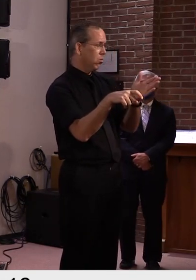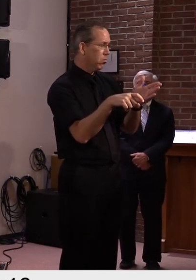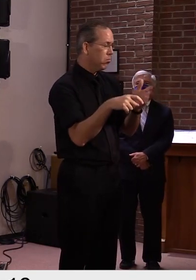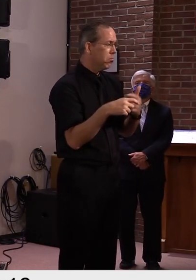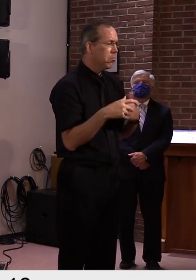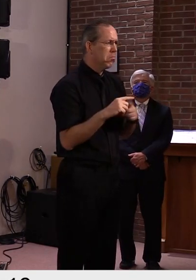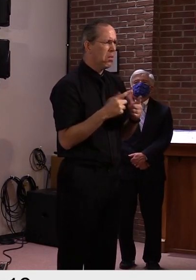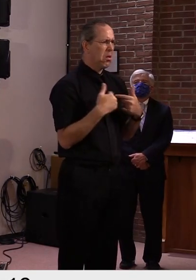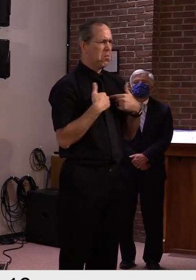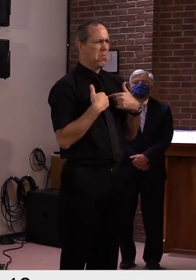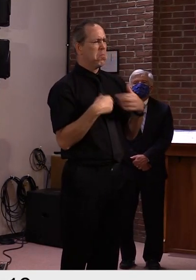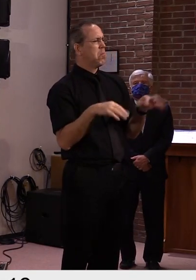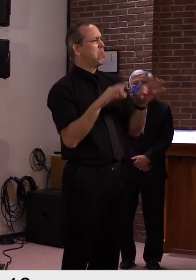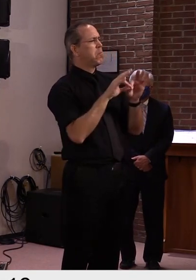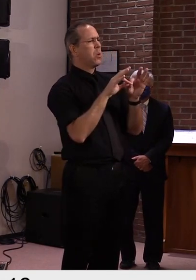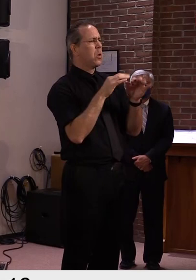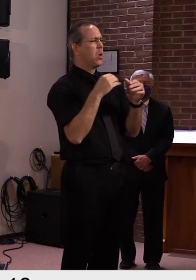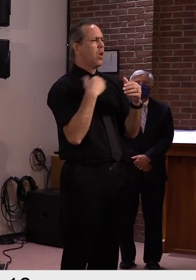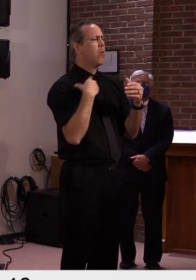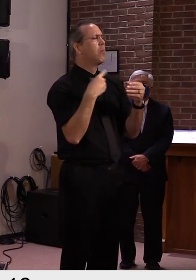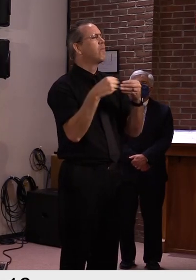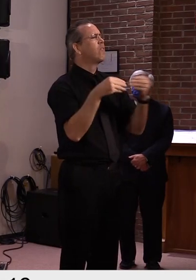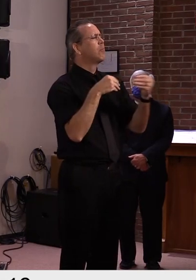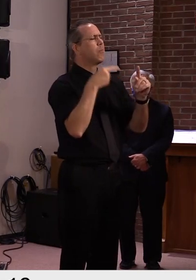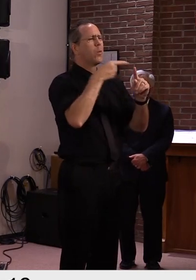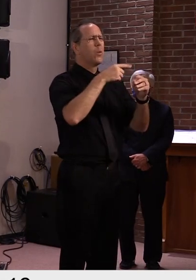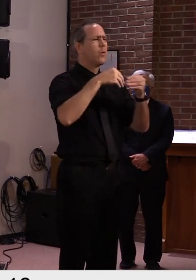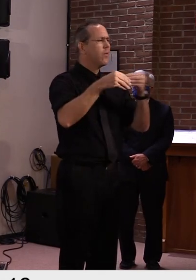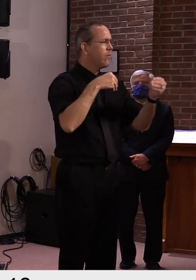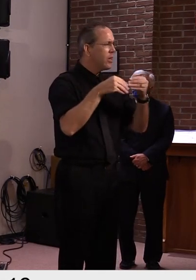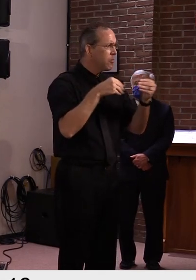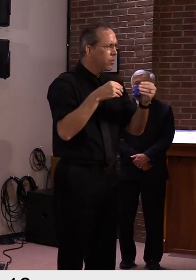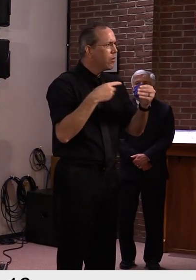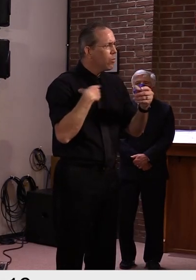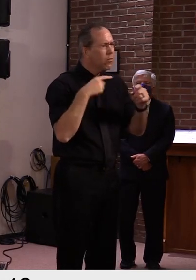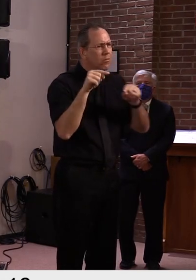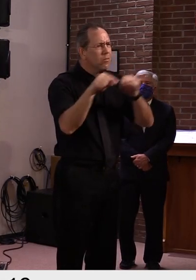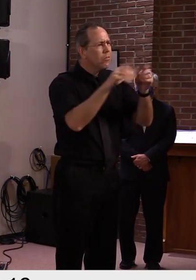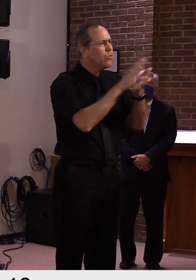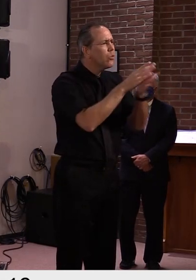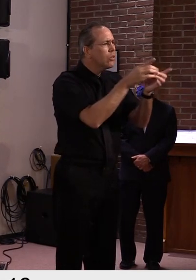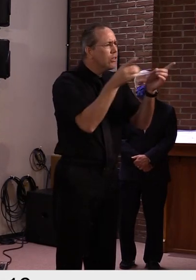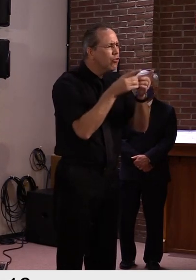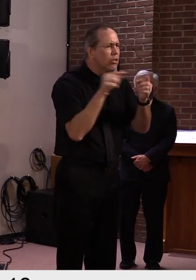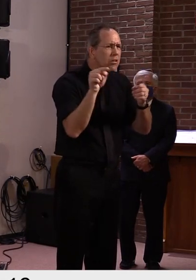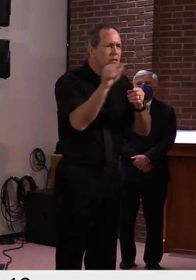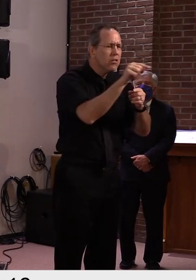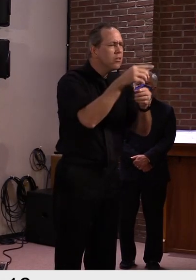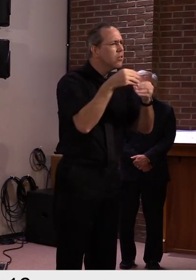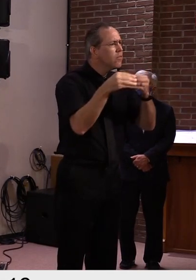prove ourselves. And I think the sooner we get back into some sort of normalcy in terms of our